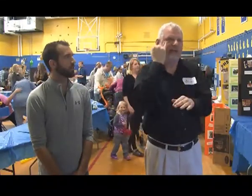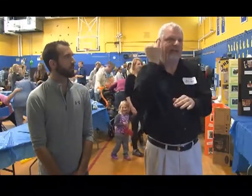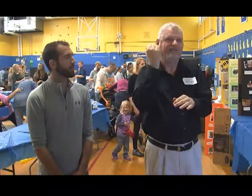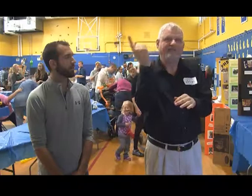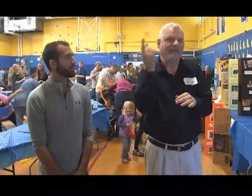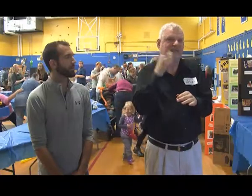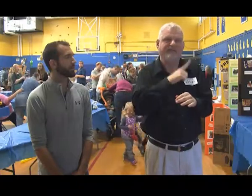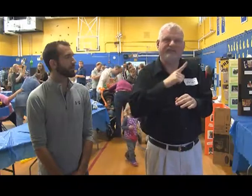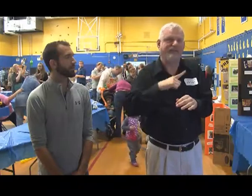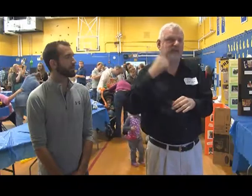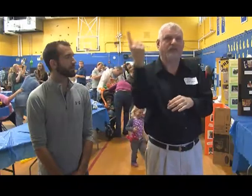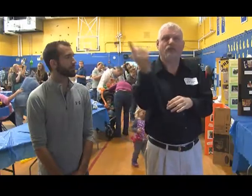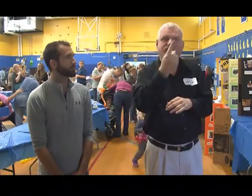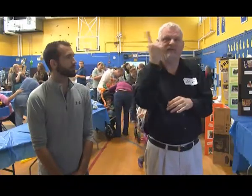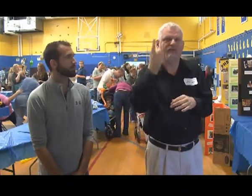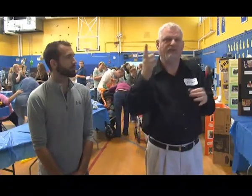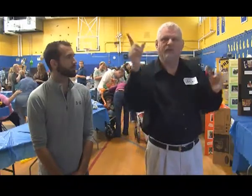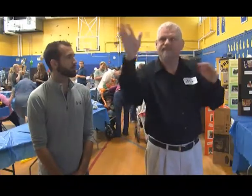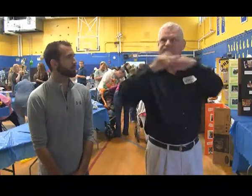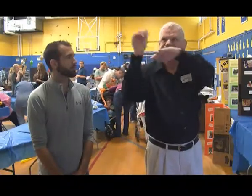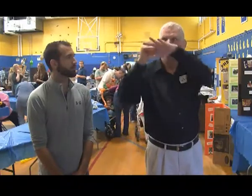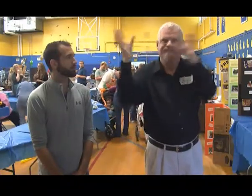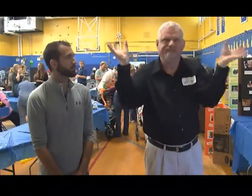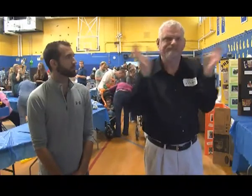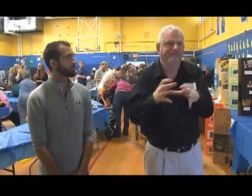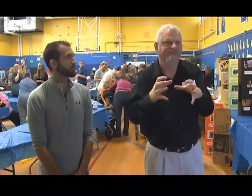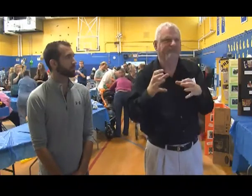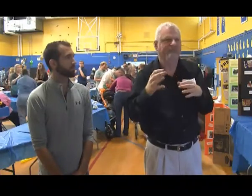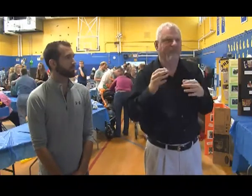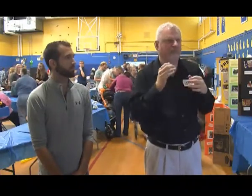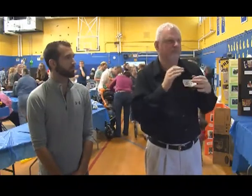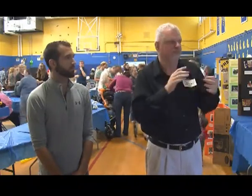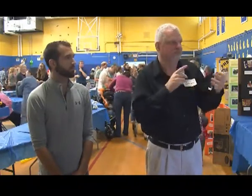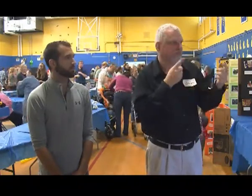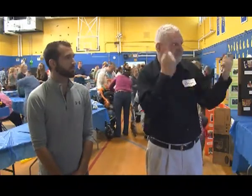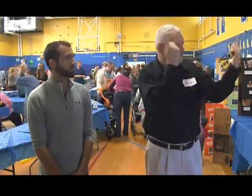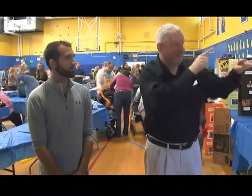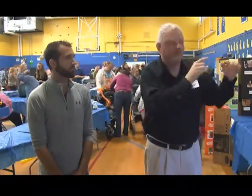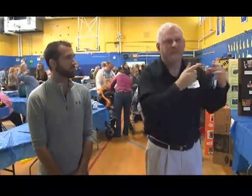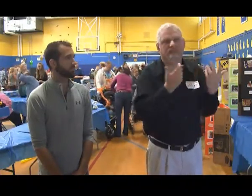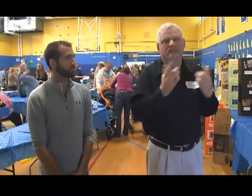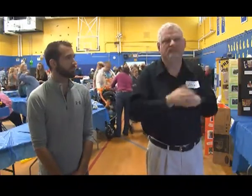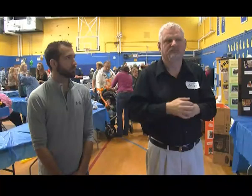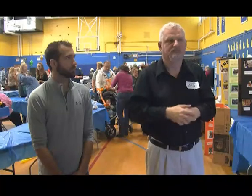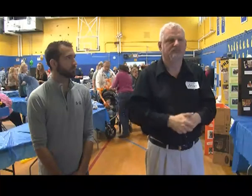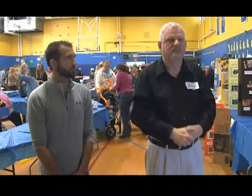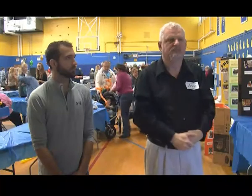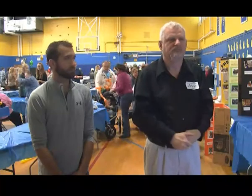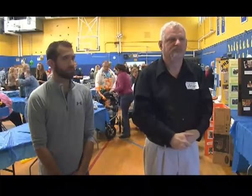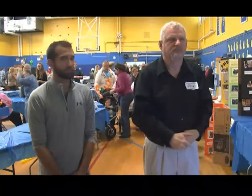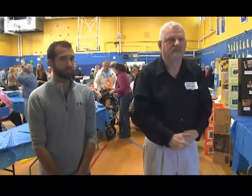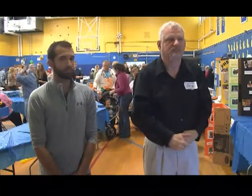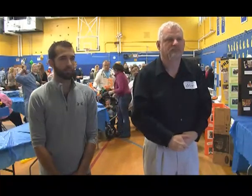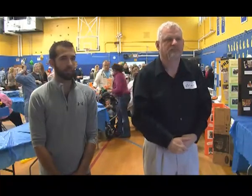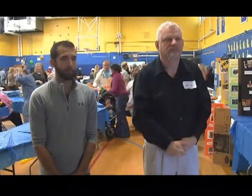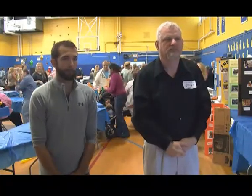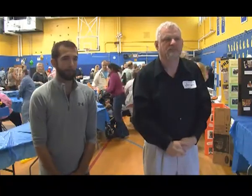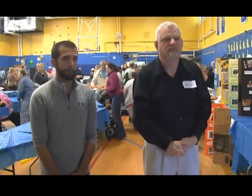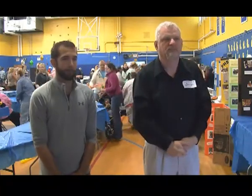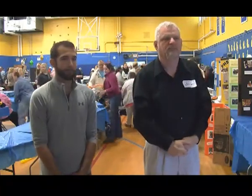involved in rights issues, to get a group together, to go to the legislature to discuss needs and to